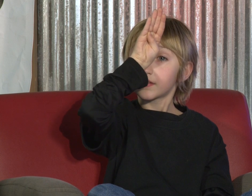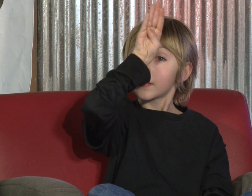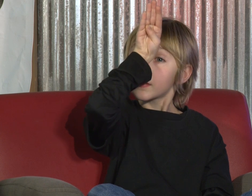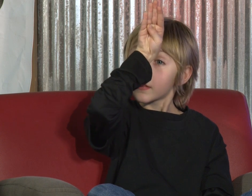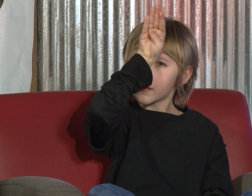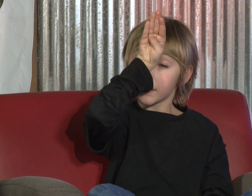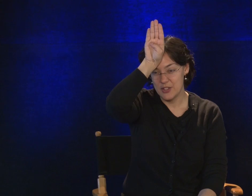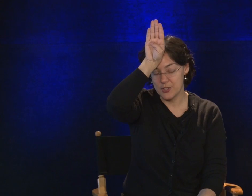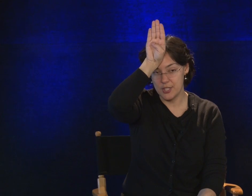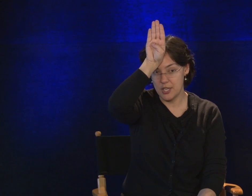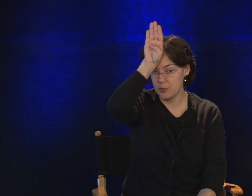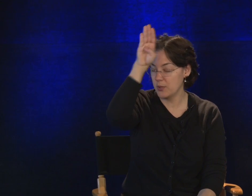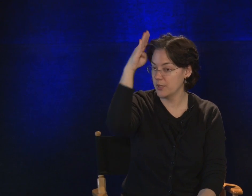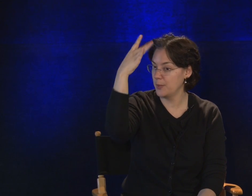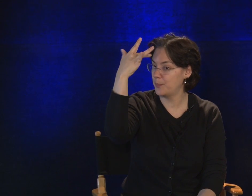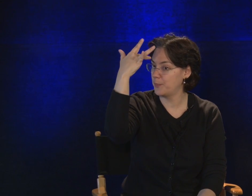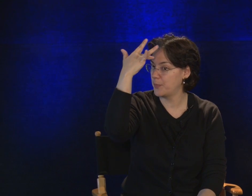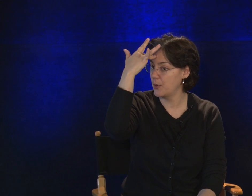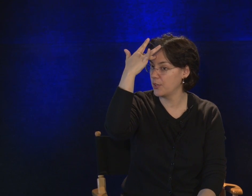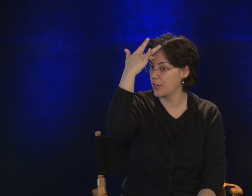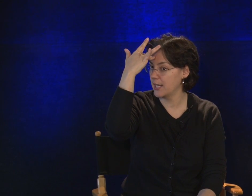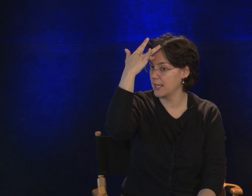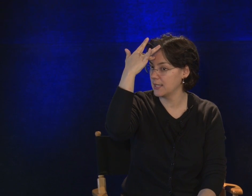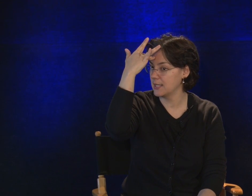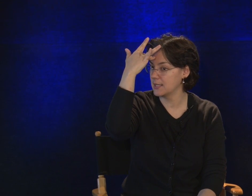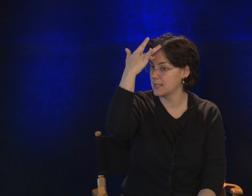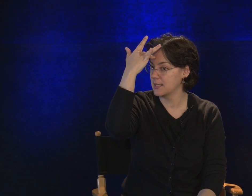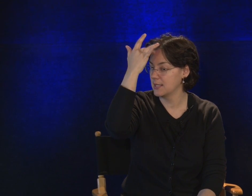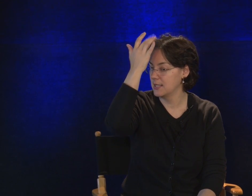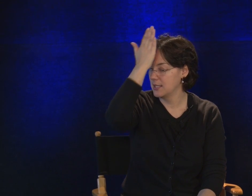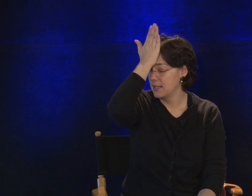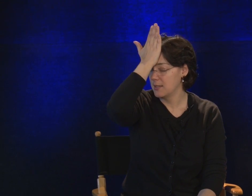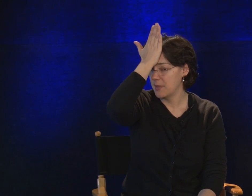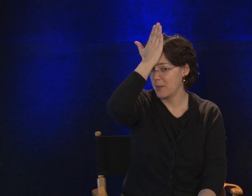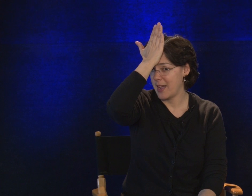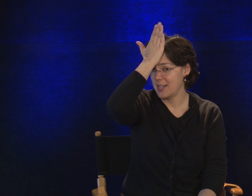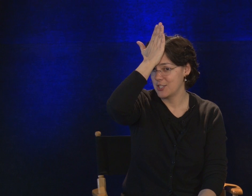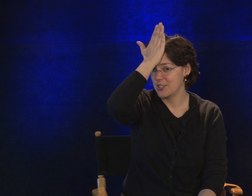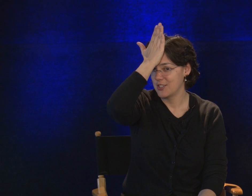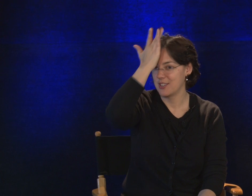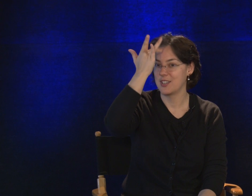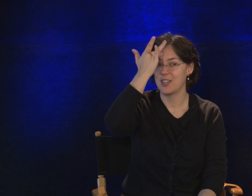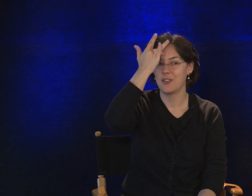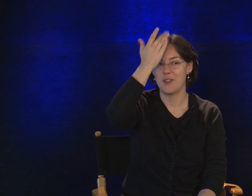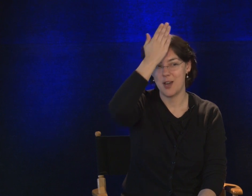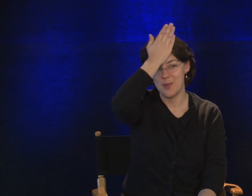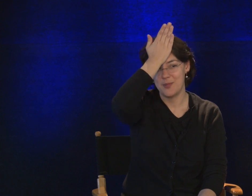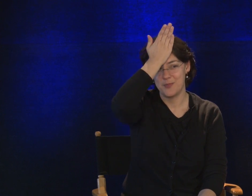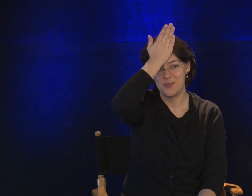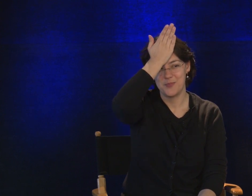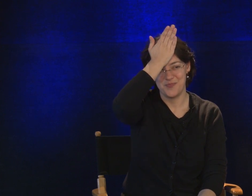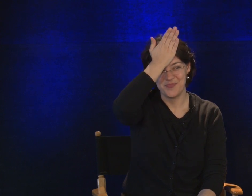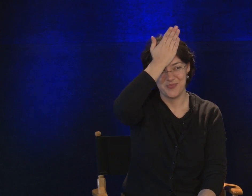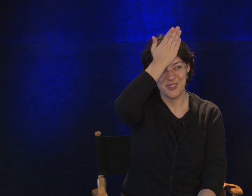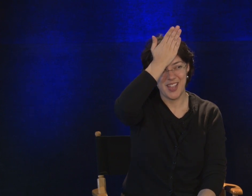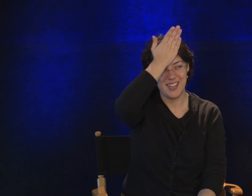Yeah. There's another one where you poke your head like this. Make a badge. Fireman. Okay. Okay.